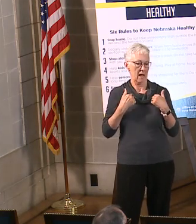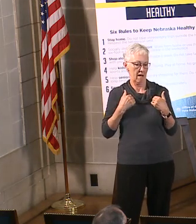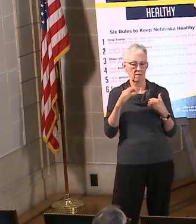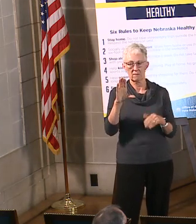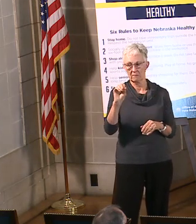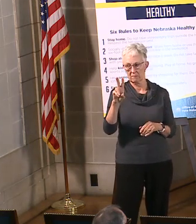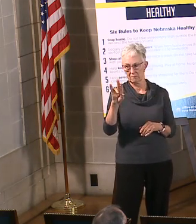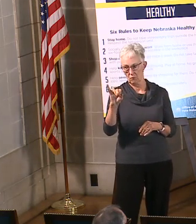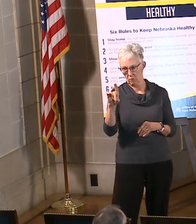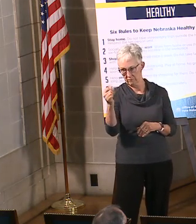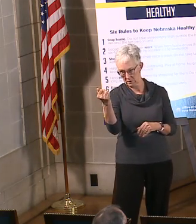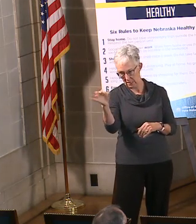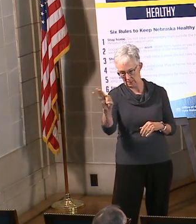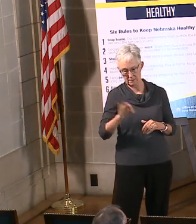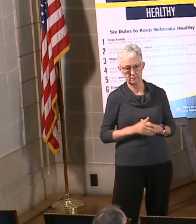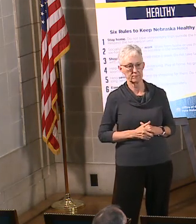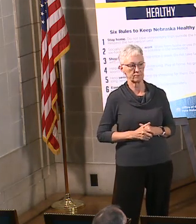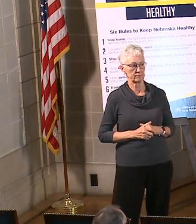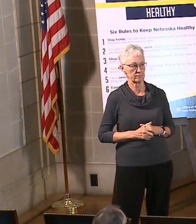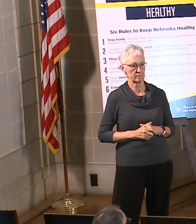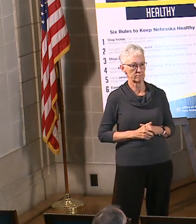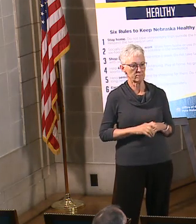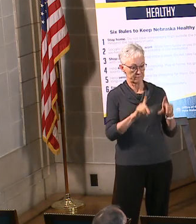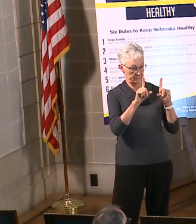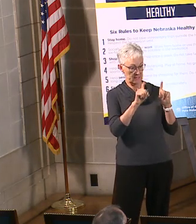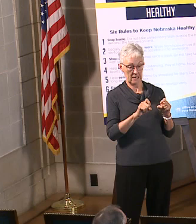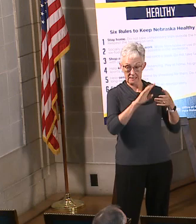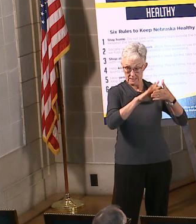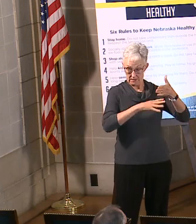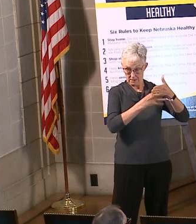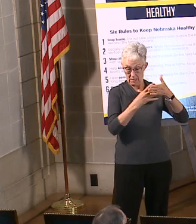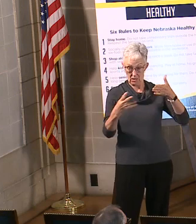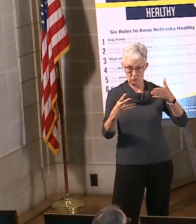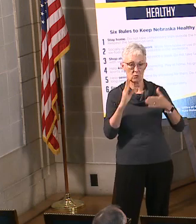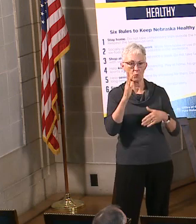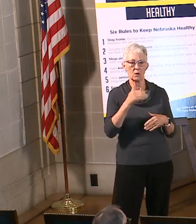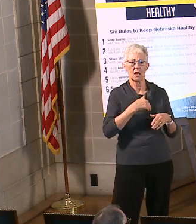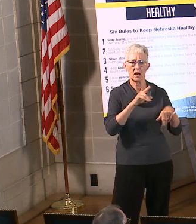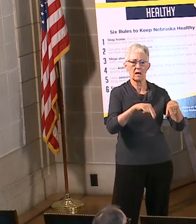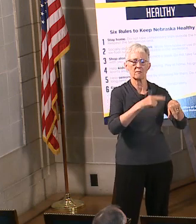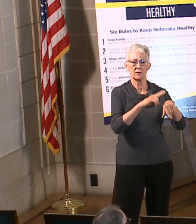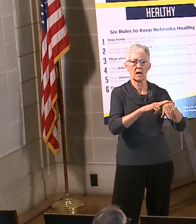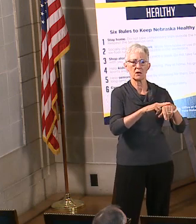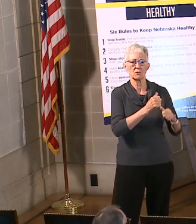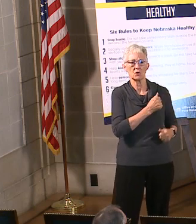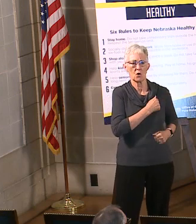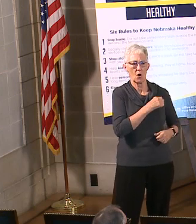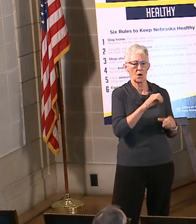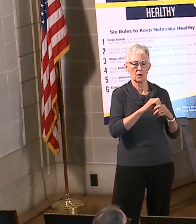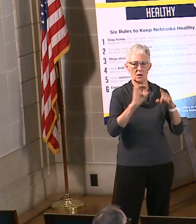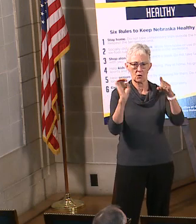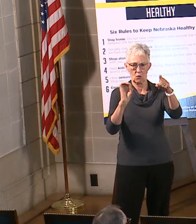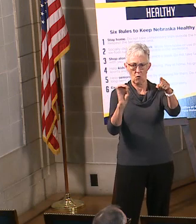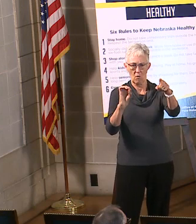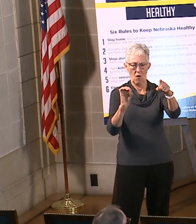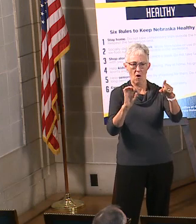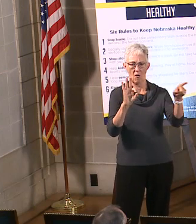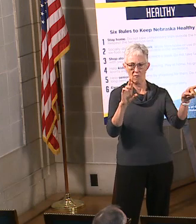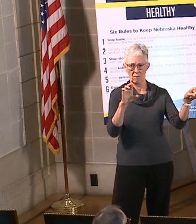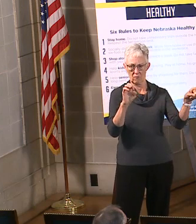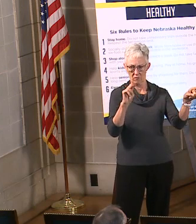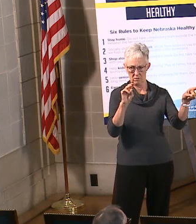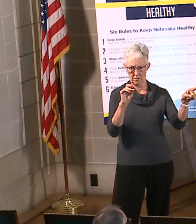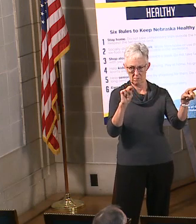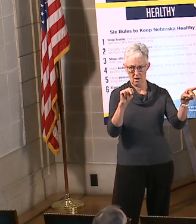Then the testing schedule, we're doing National Guard testing in Omaha, Fremont, David City, and Wahoo. So